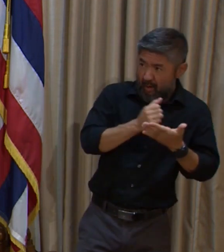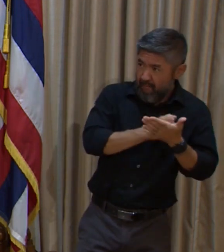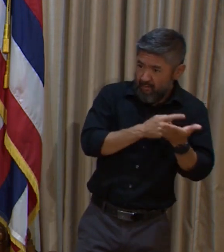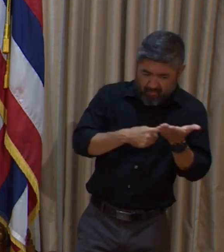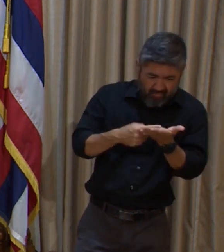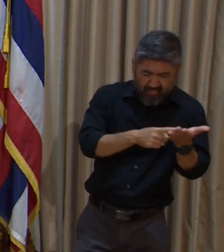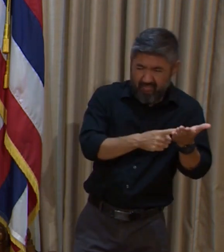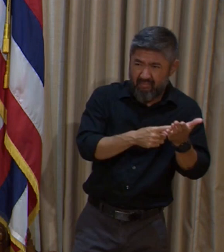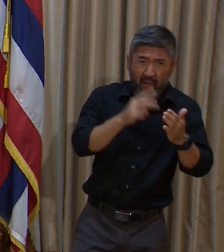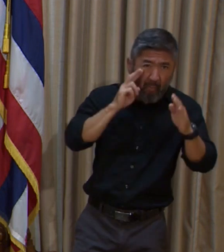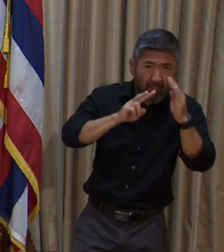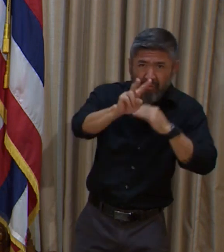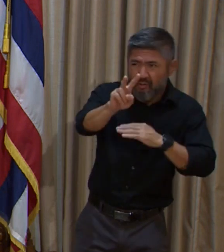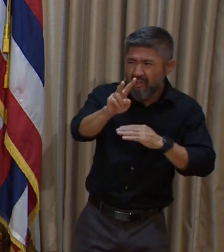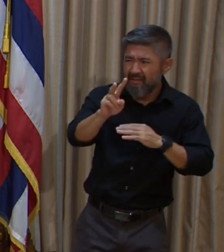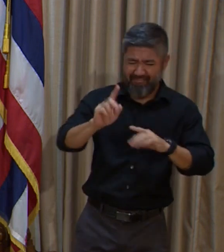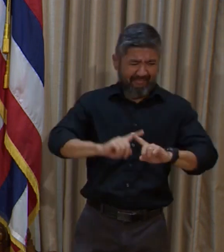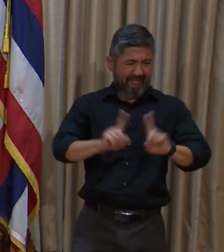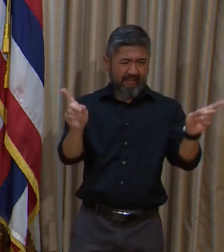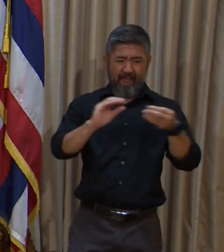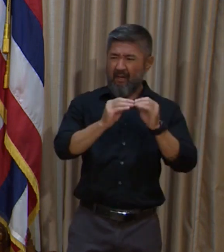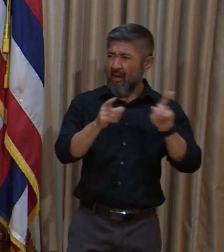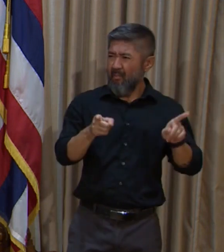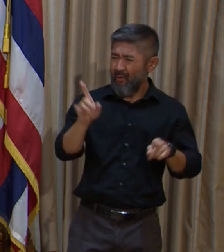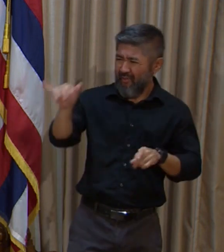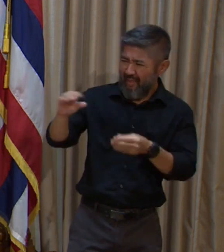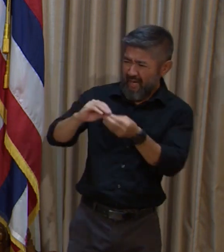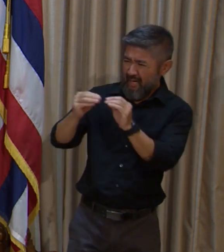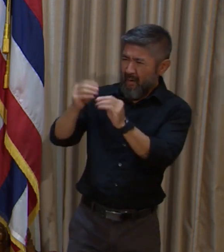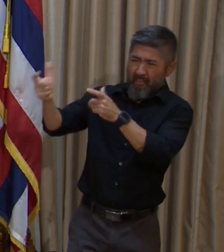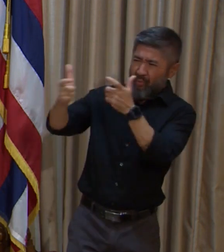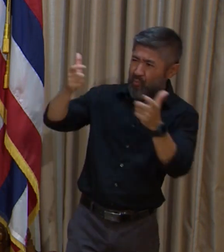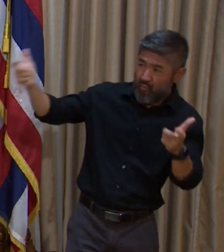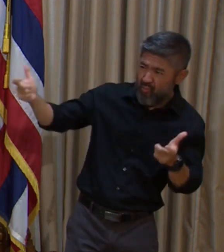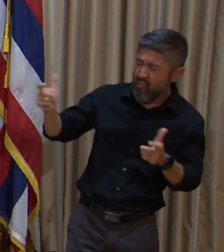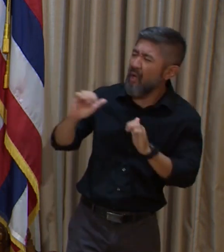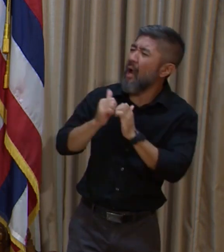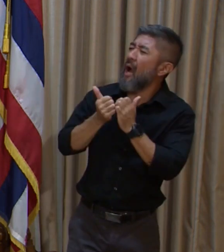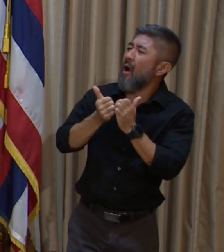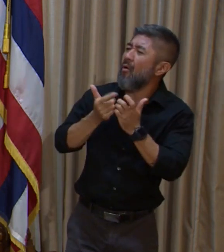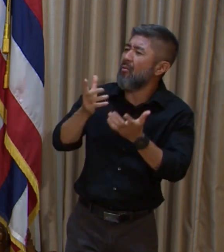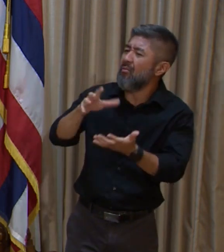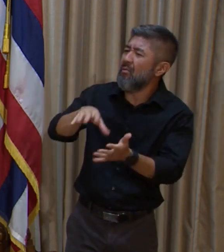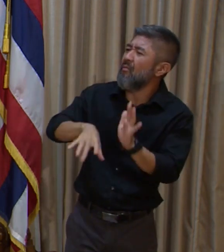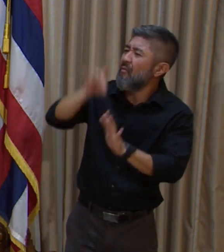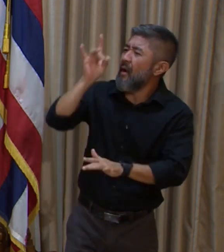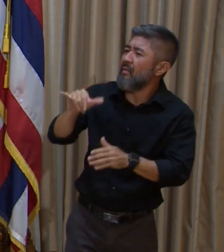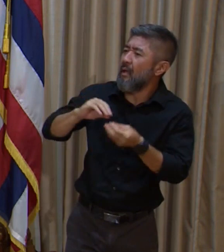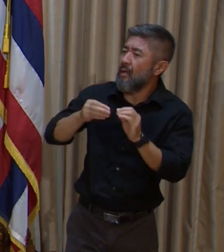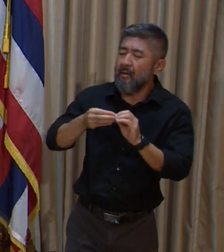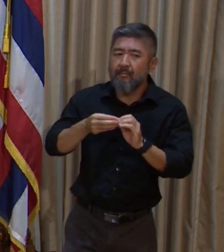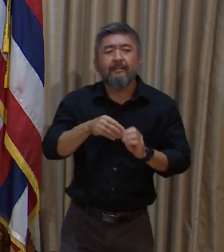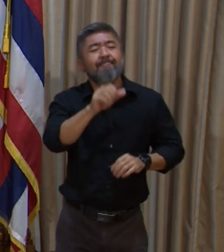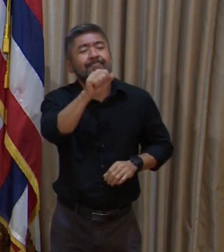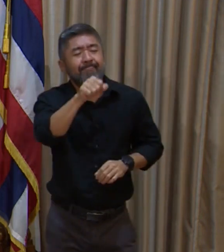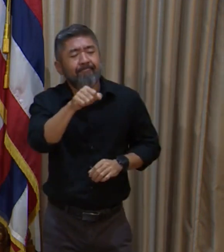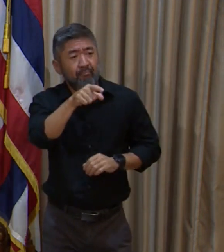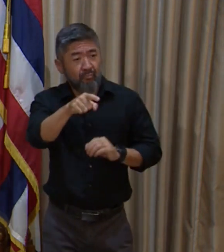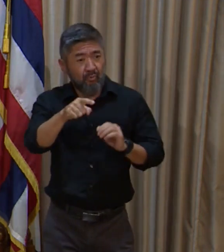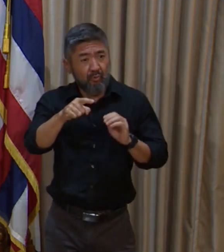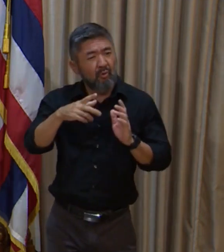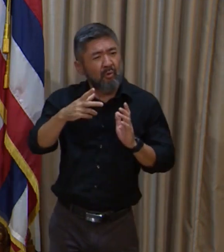tell, anything like that. Can you explain what goes into that number? That's huge. Well, certainly, Kevin, and I know you went through my